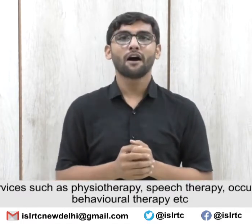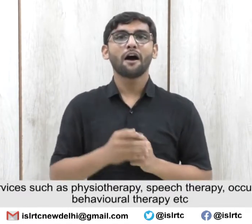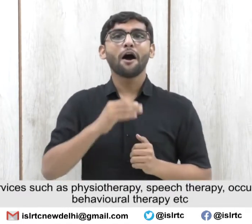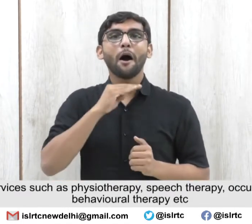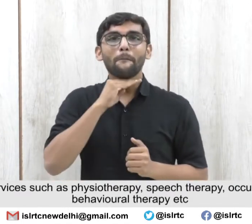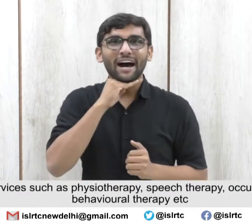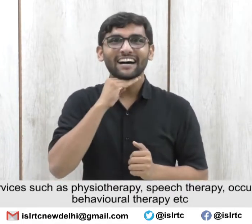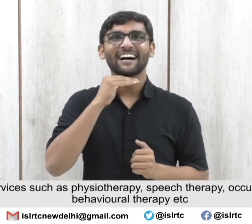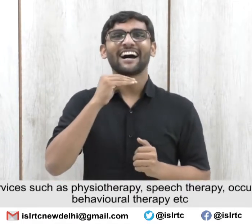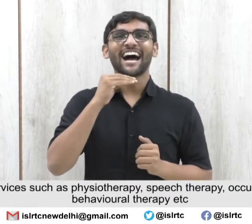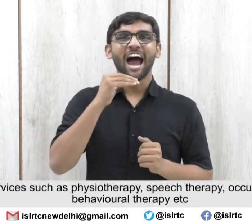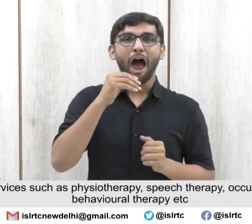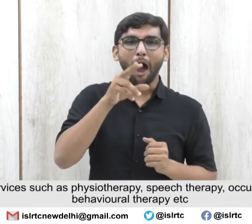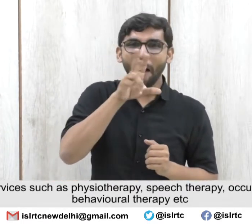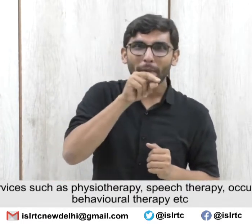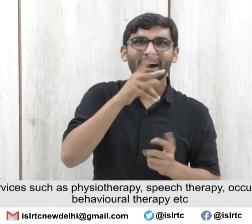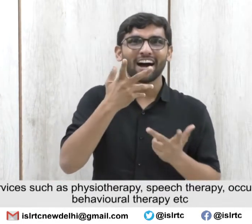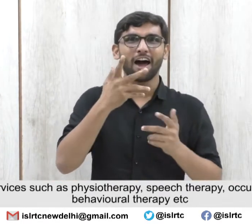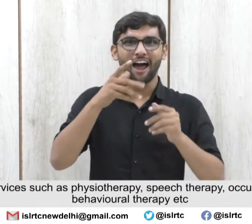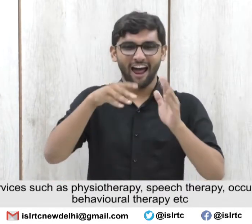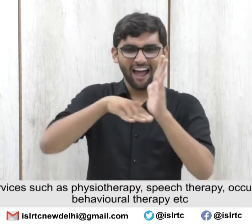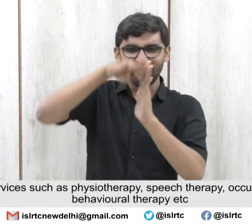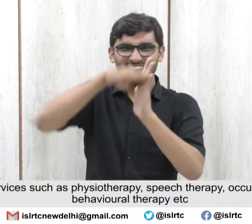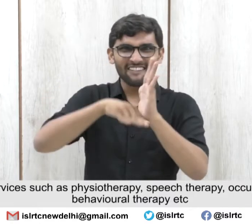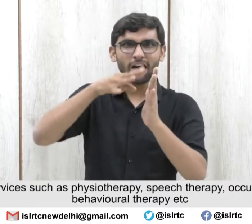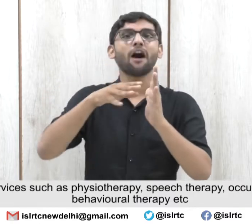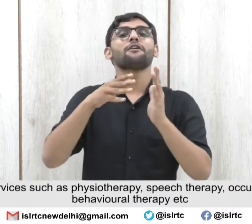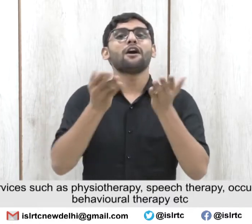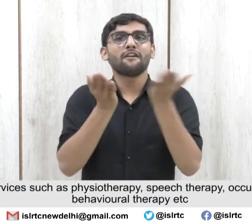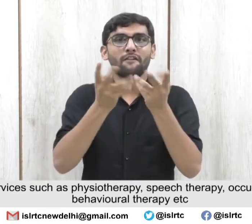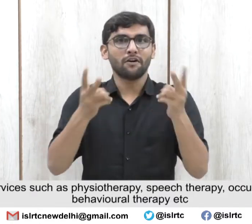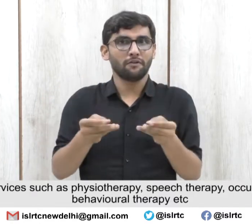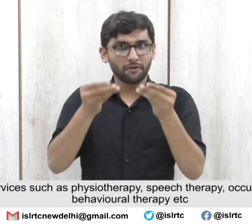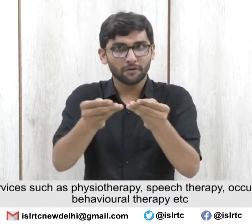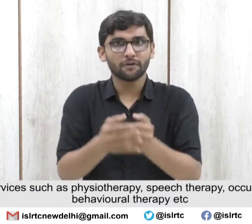Occupational Therapy,